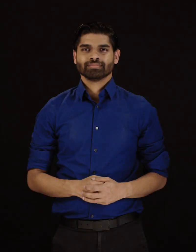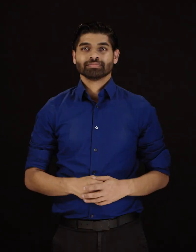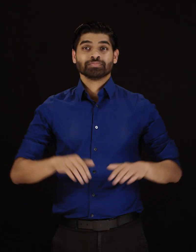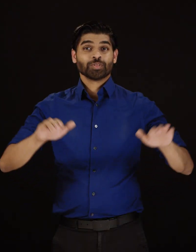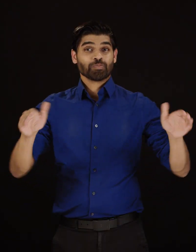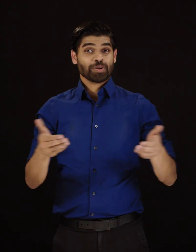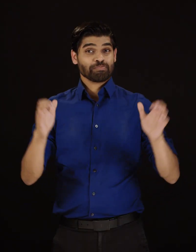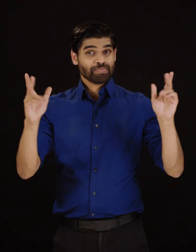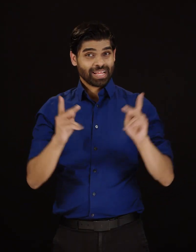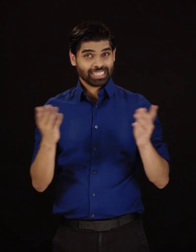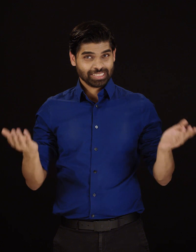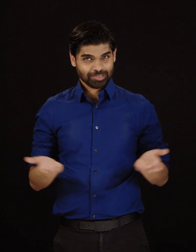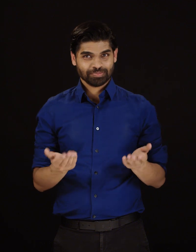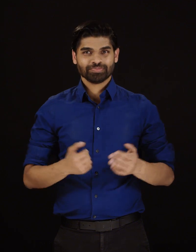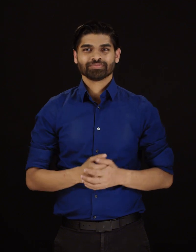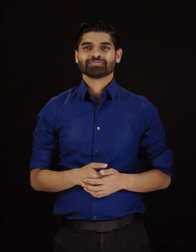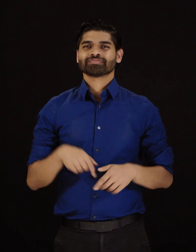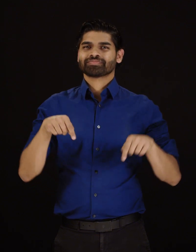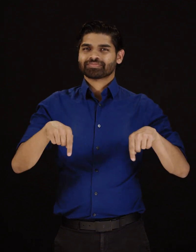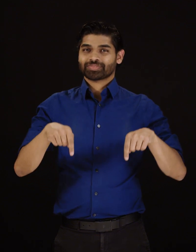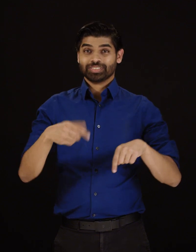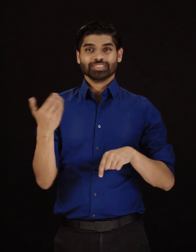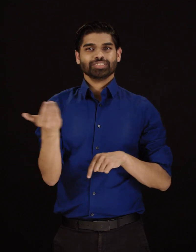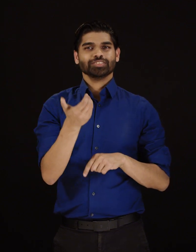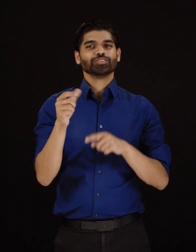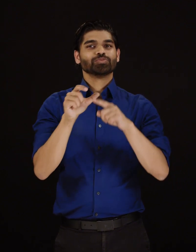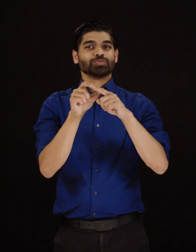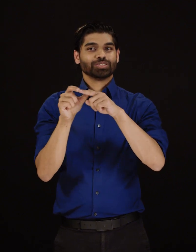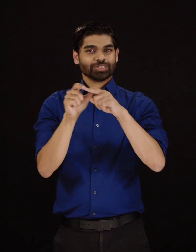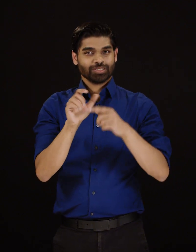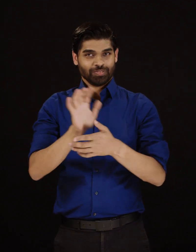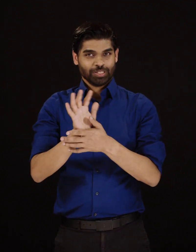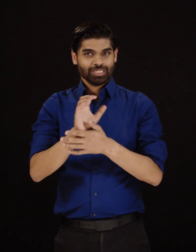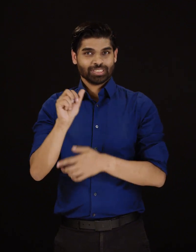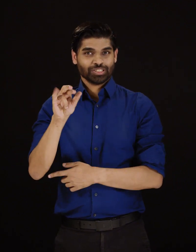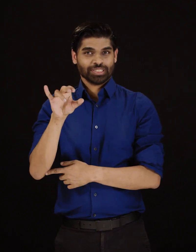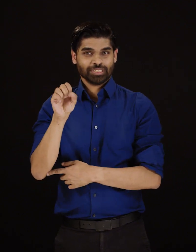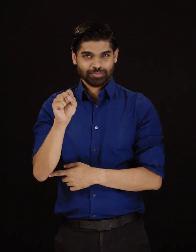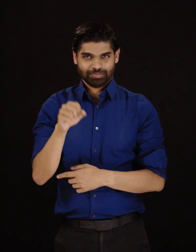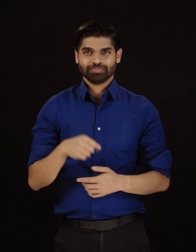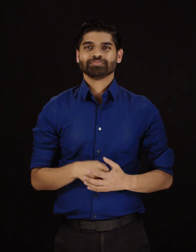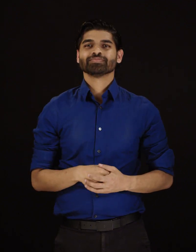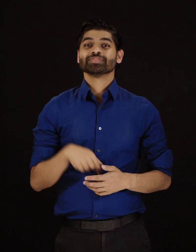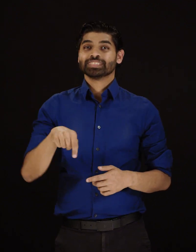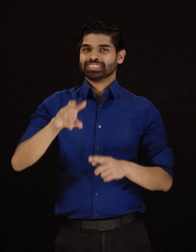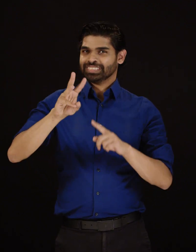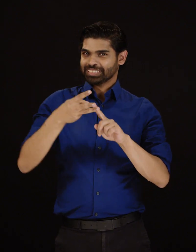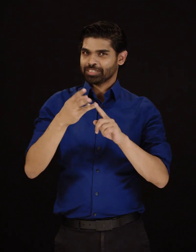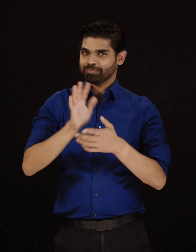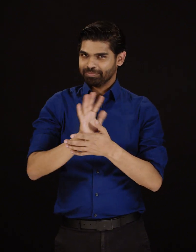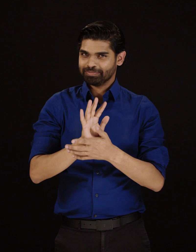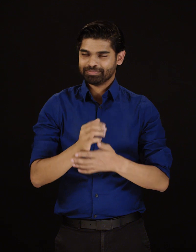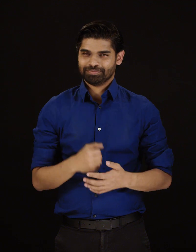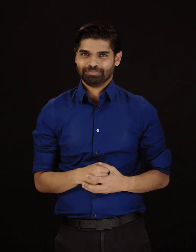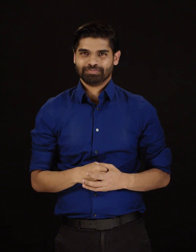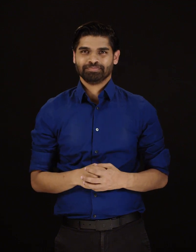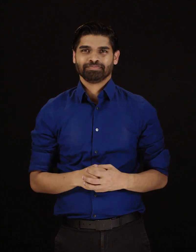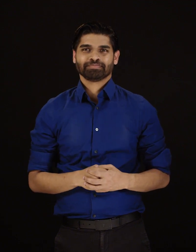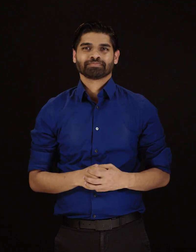Welcome back. This is the sixth video in the Wireless Terminology video series. This video series is designed to support the